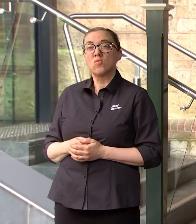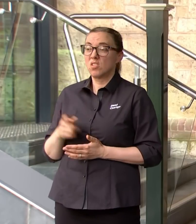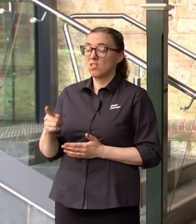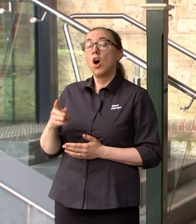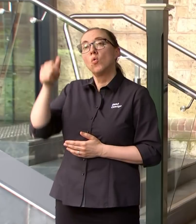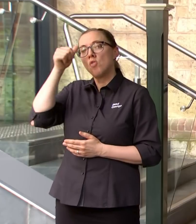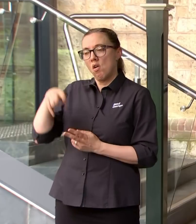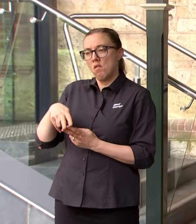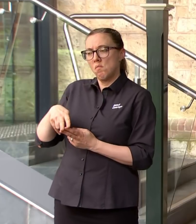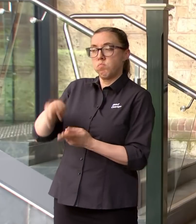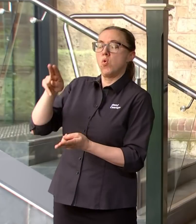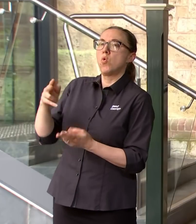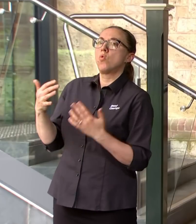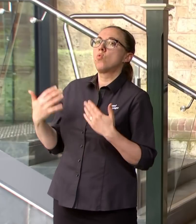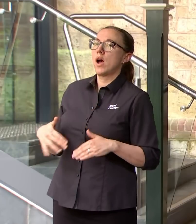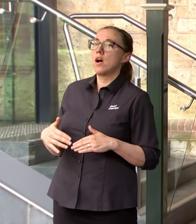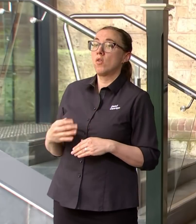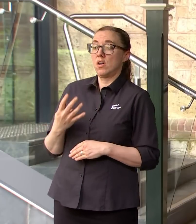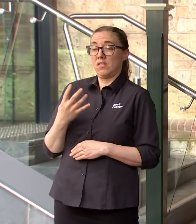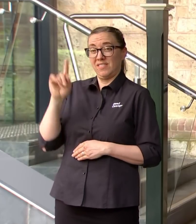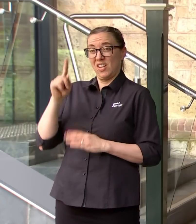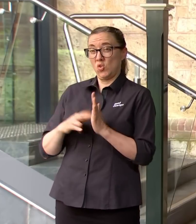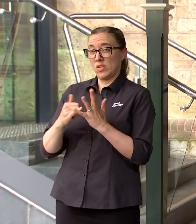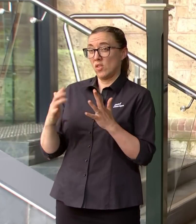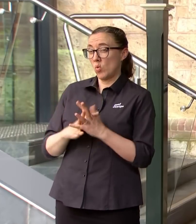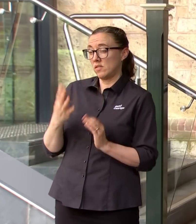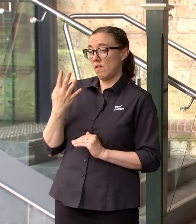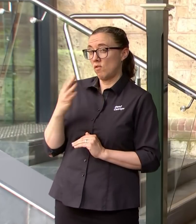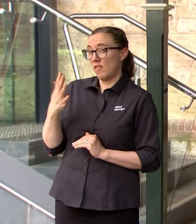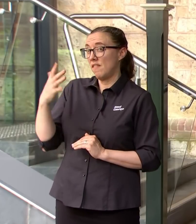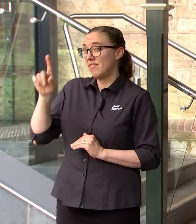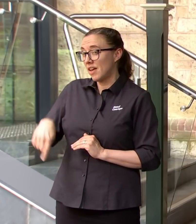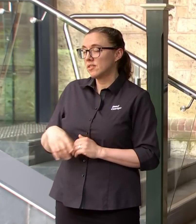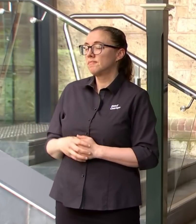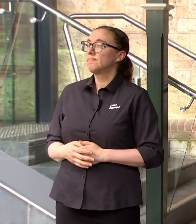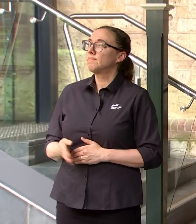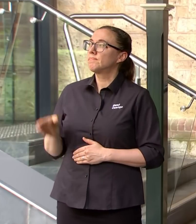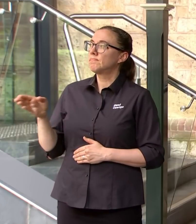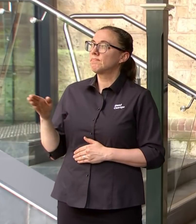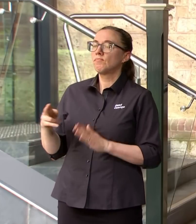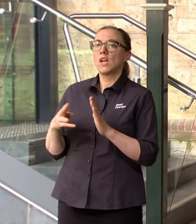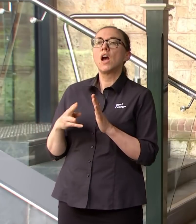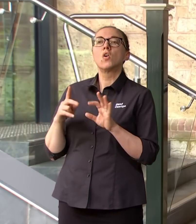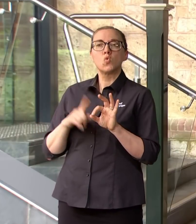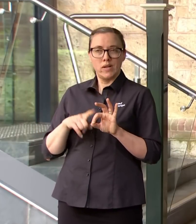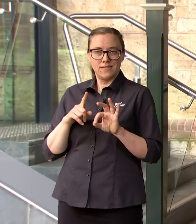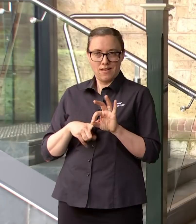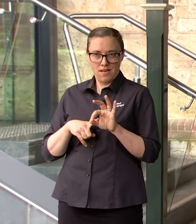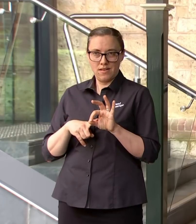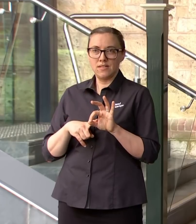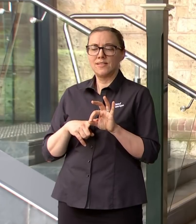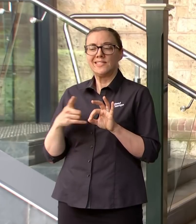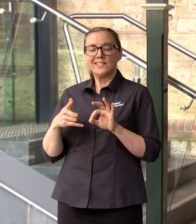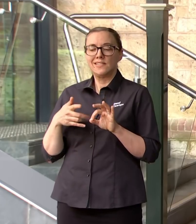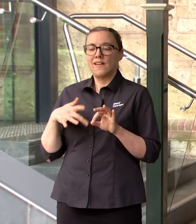very significant surge in New South Wales today to 45 000 positive cases have seen Queensland push back school because they want to get kids